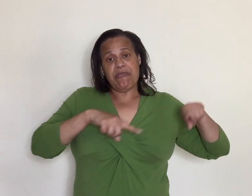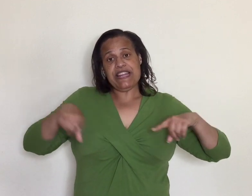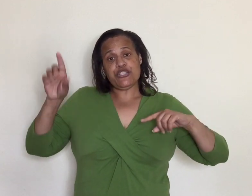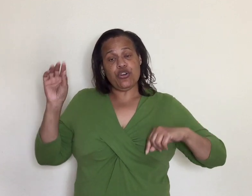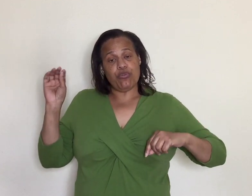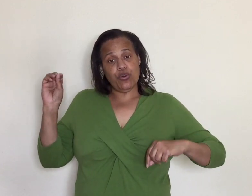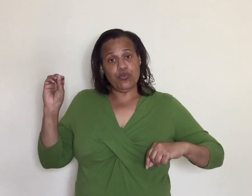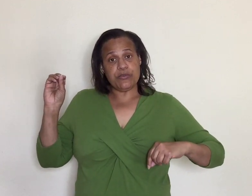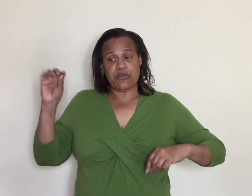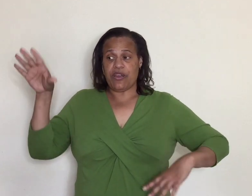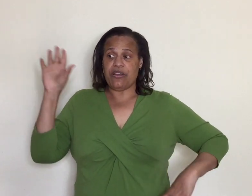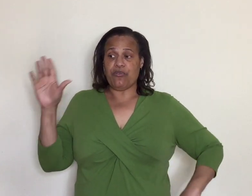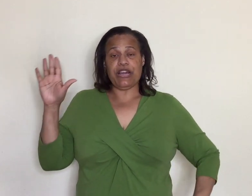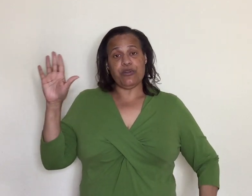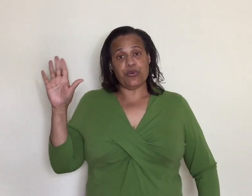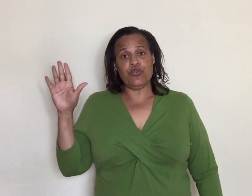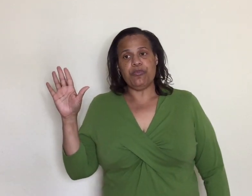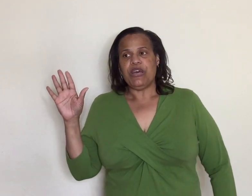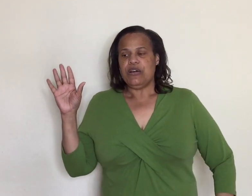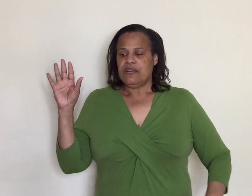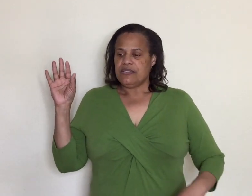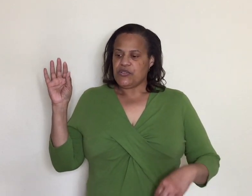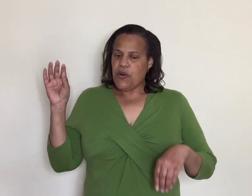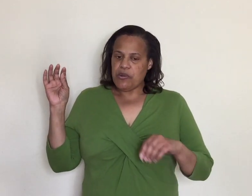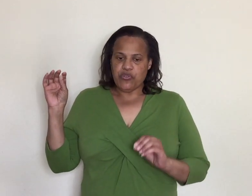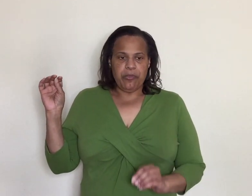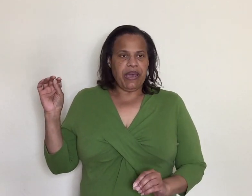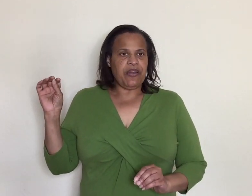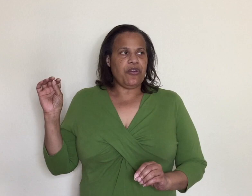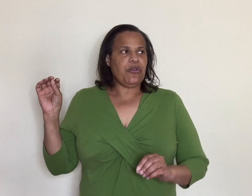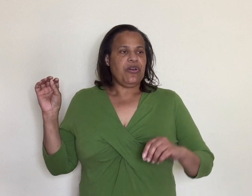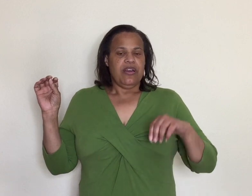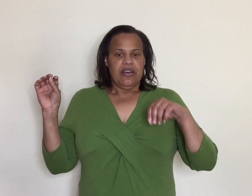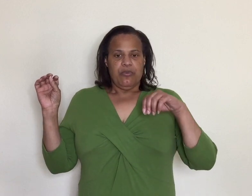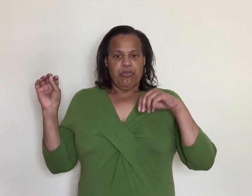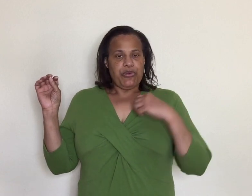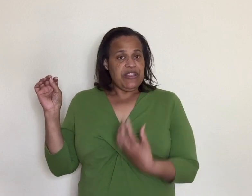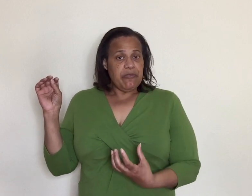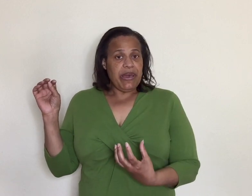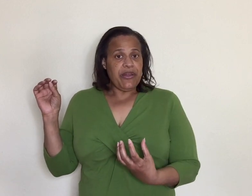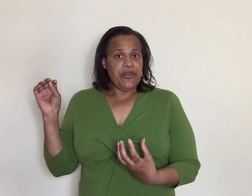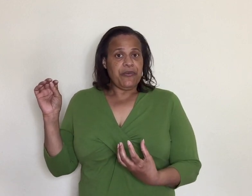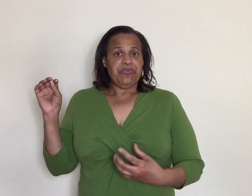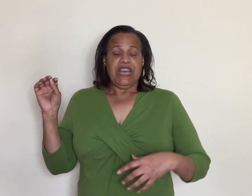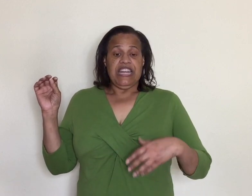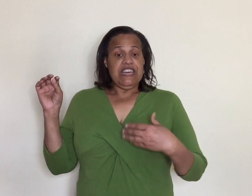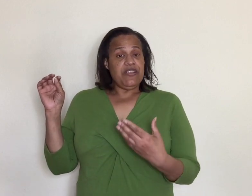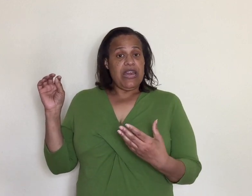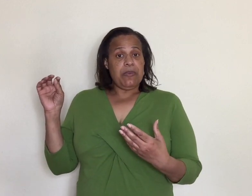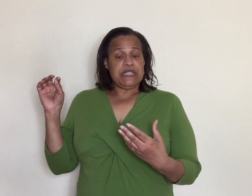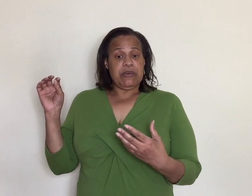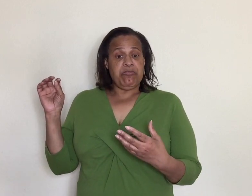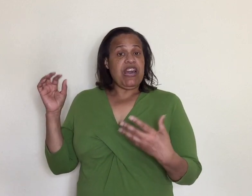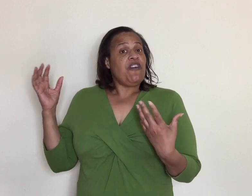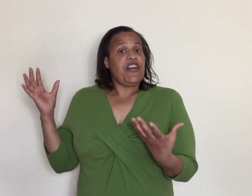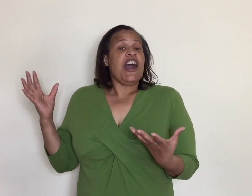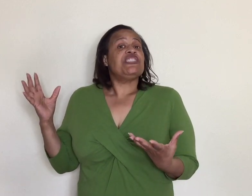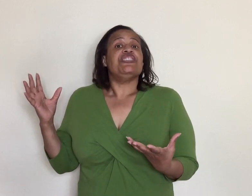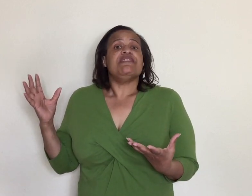made it to a room so they're in a regular room starting to do better breathing better and even able to be off the oxygen